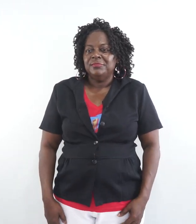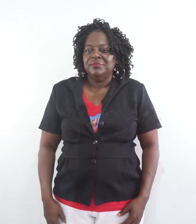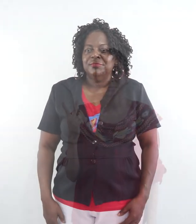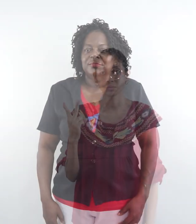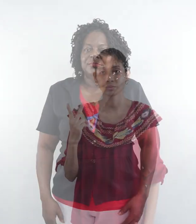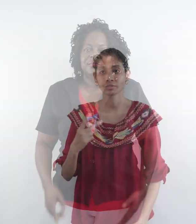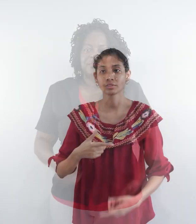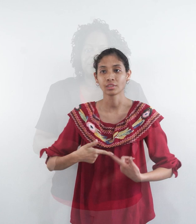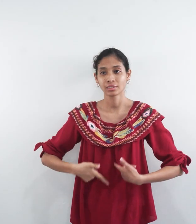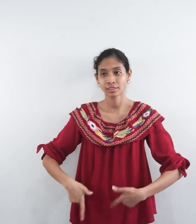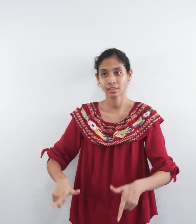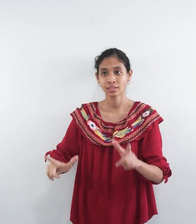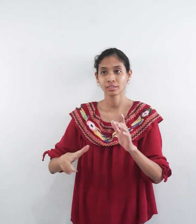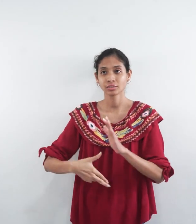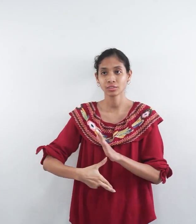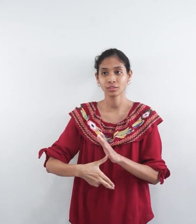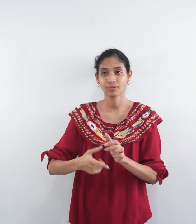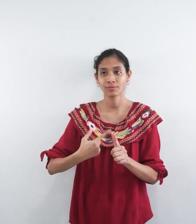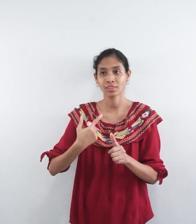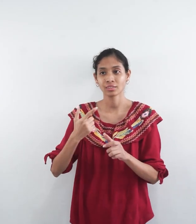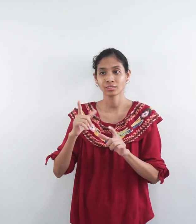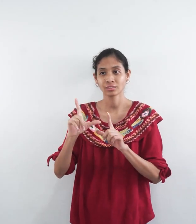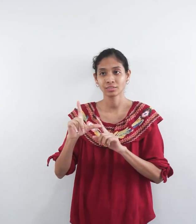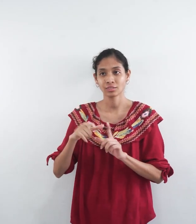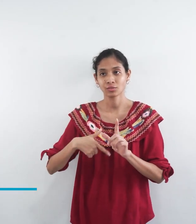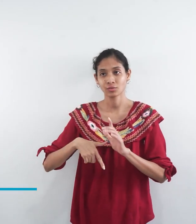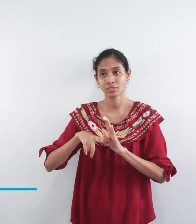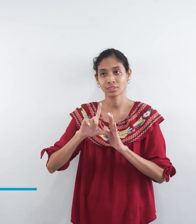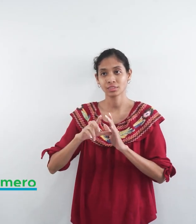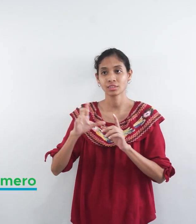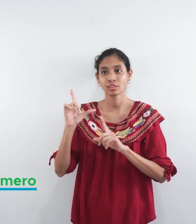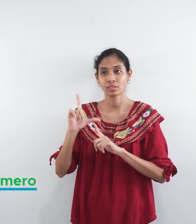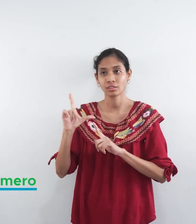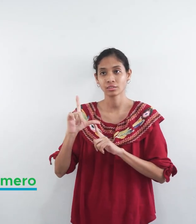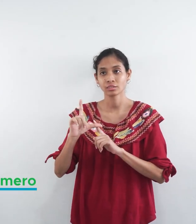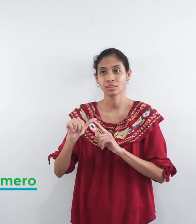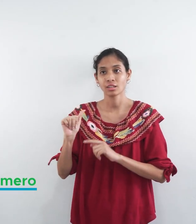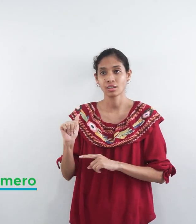Review letters A to K.